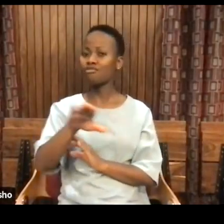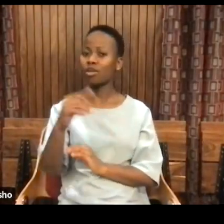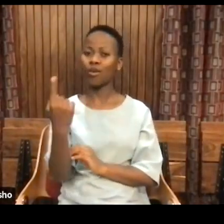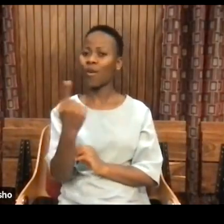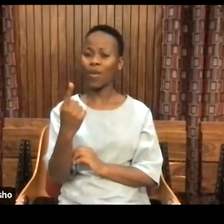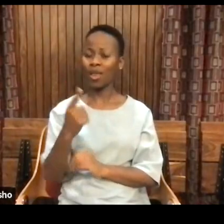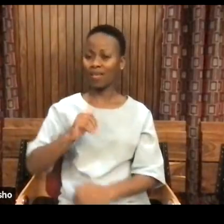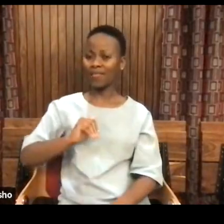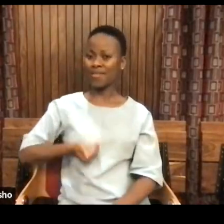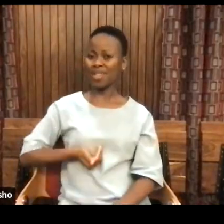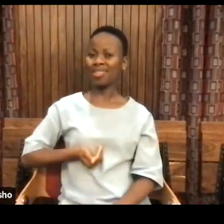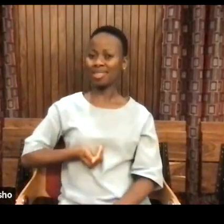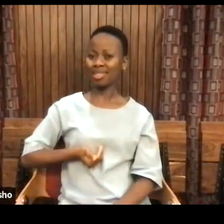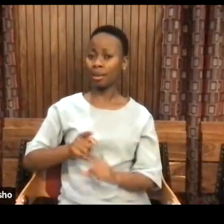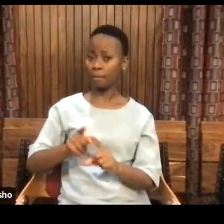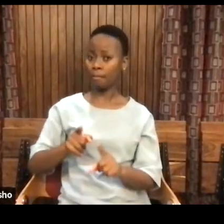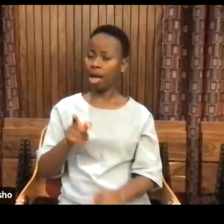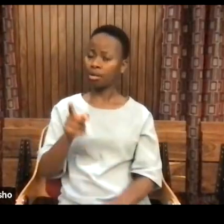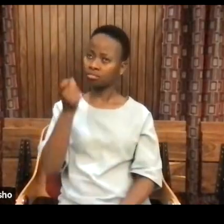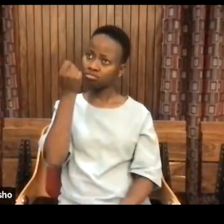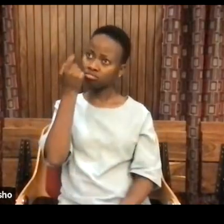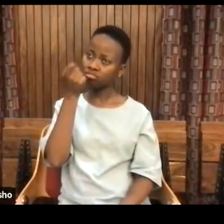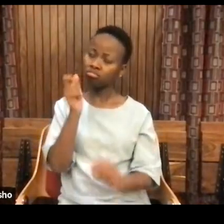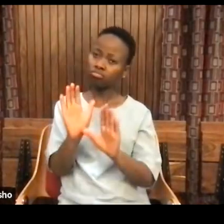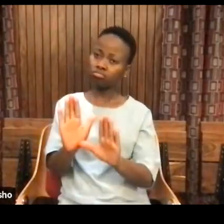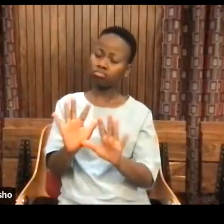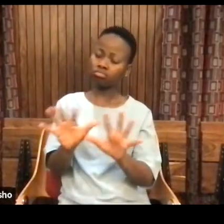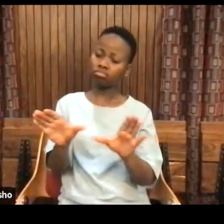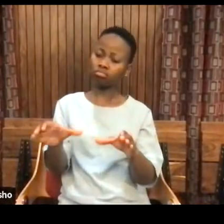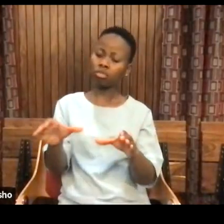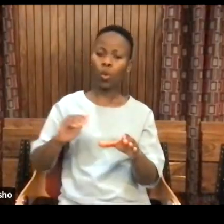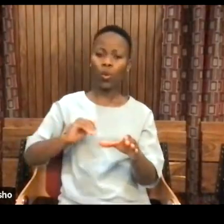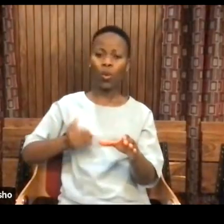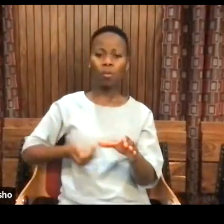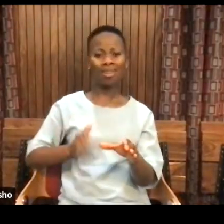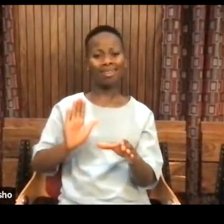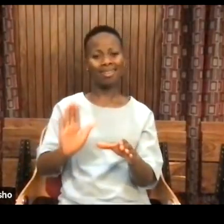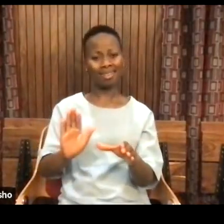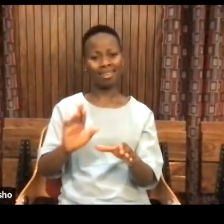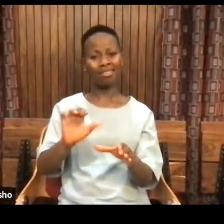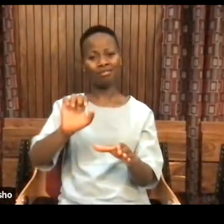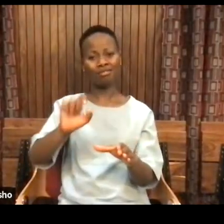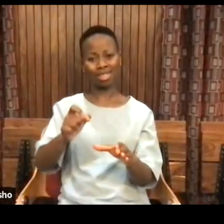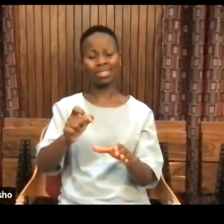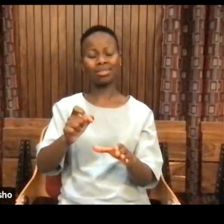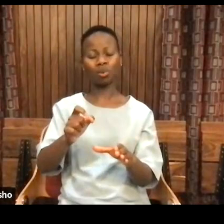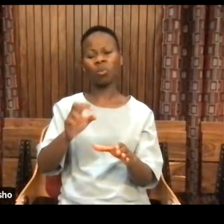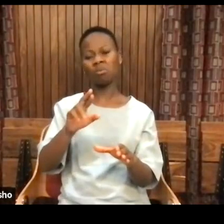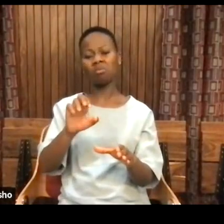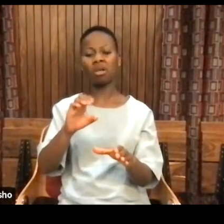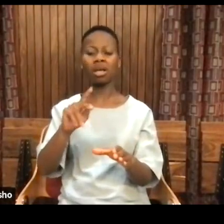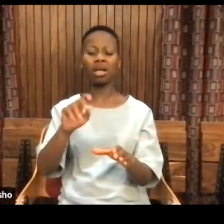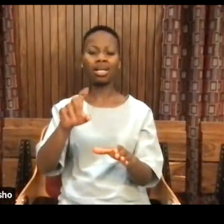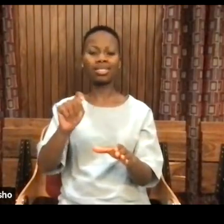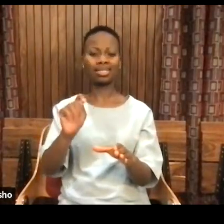but they were understood as women. You see? And many